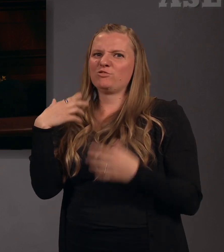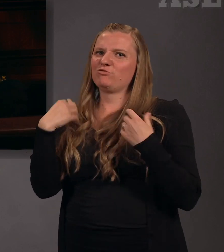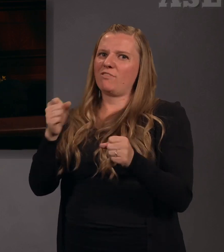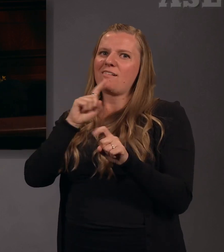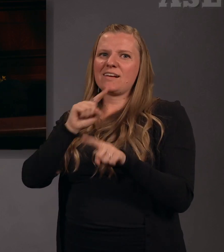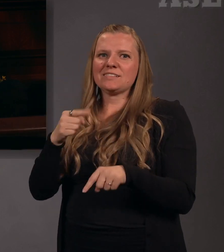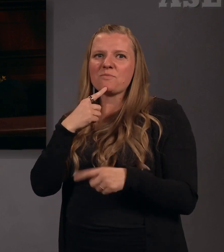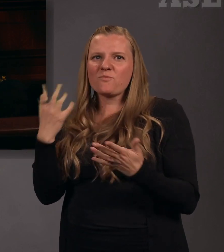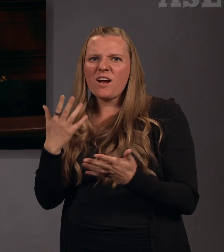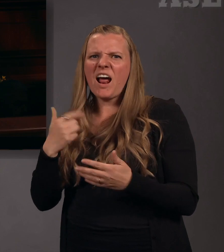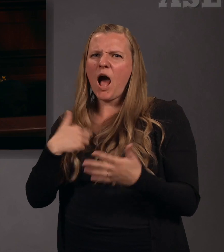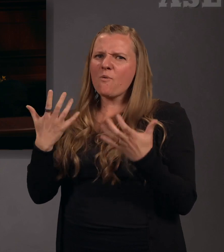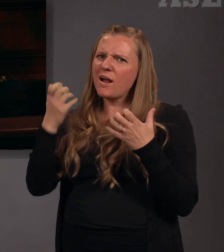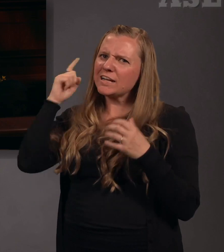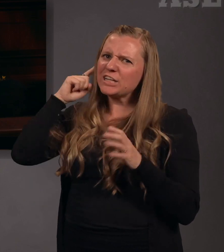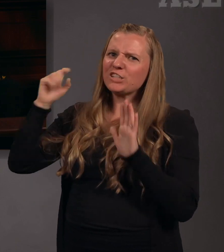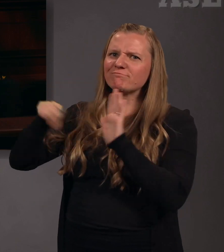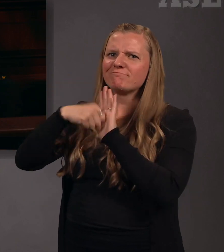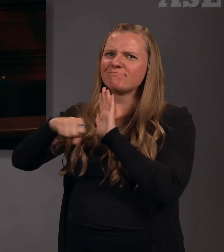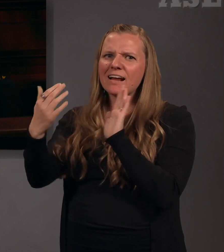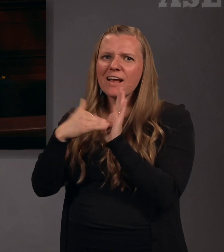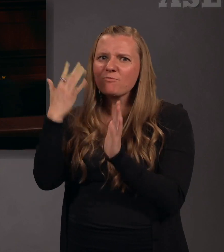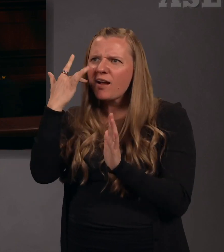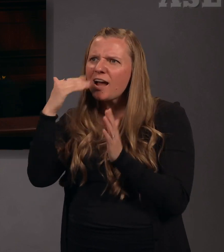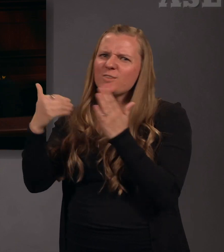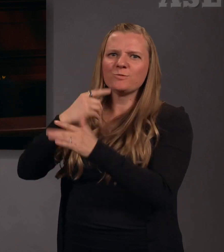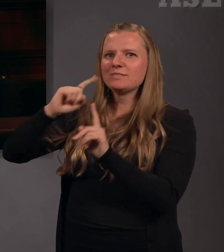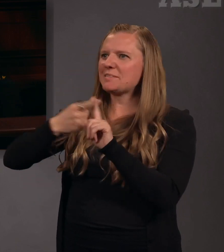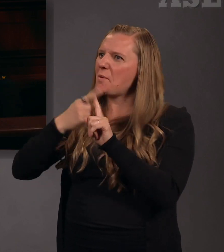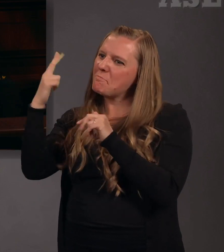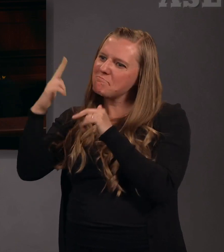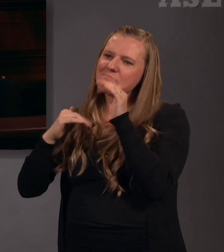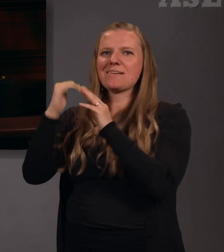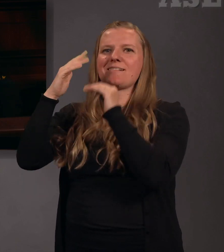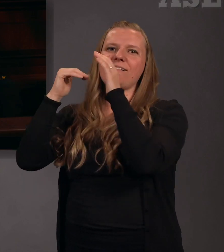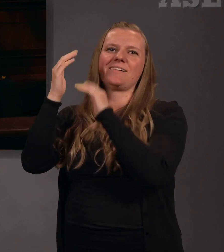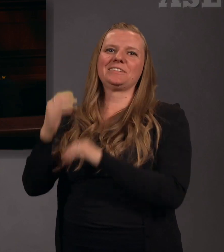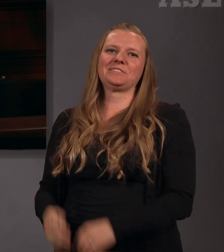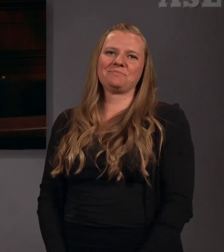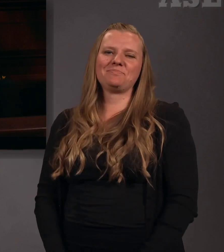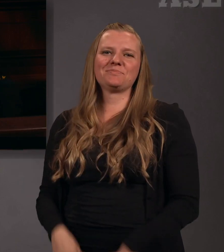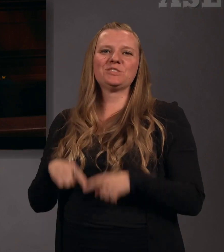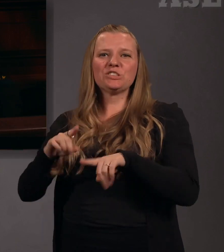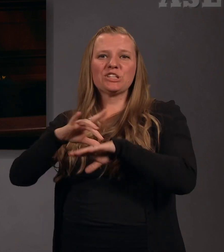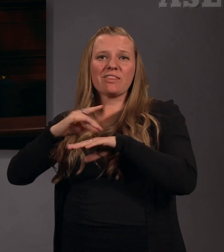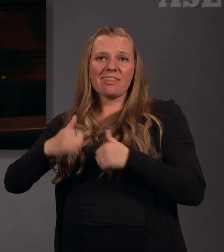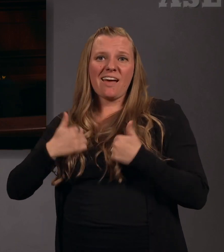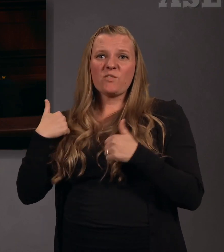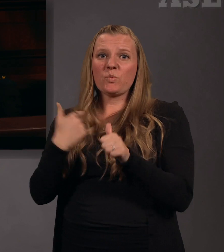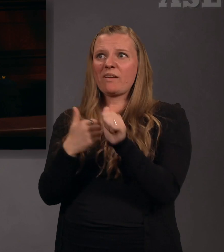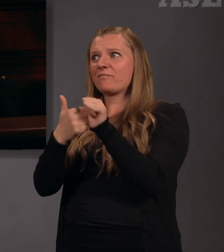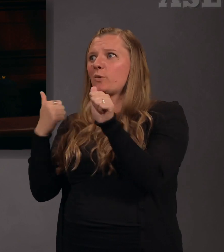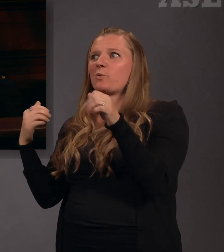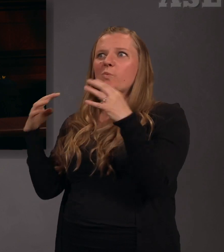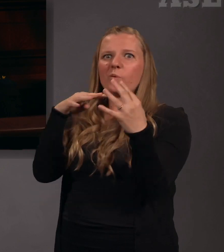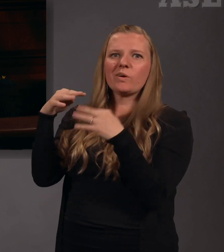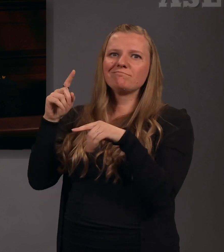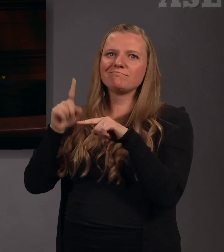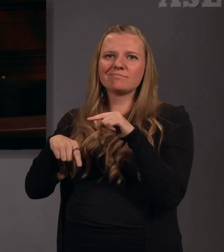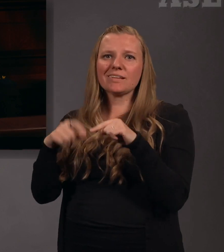In this mortal life, we will never escape the war, but we can have power over the enemy. That power and